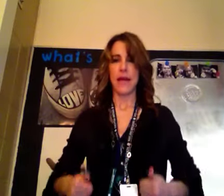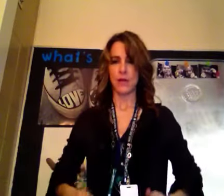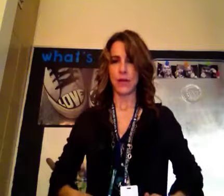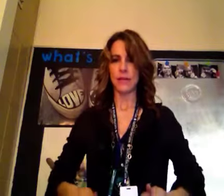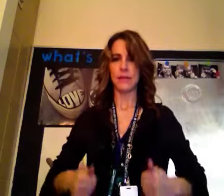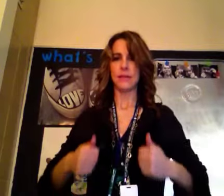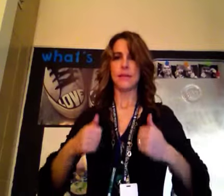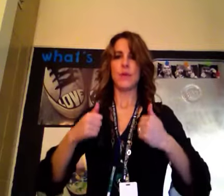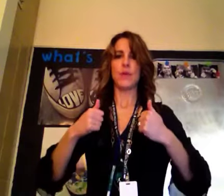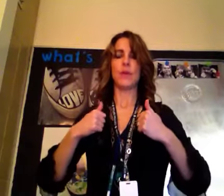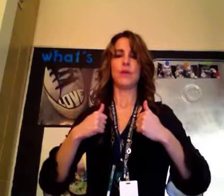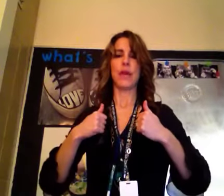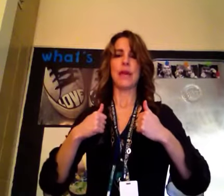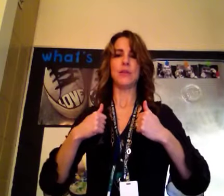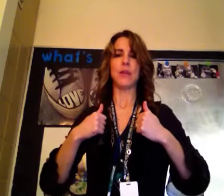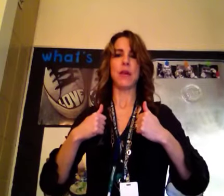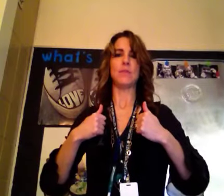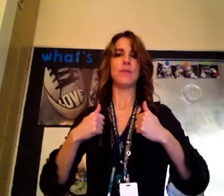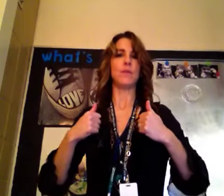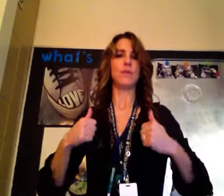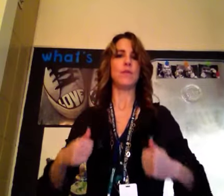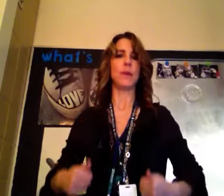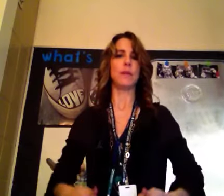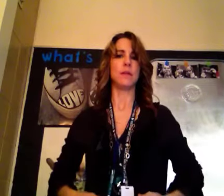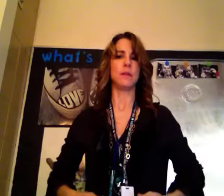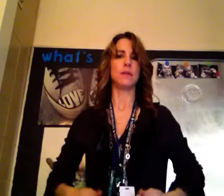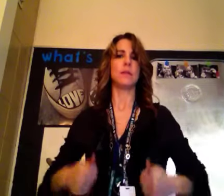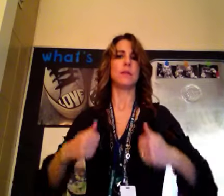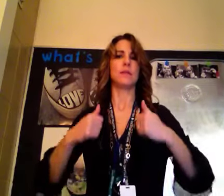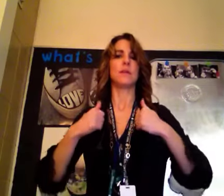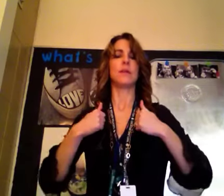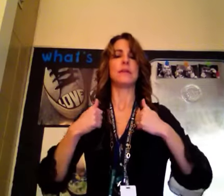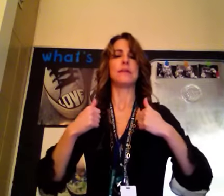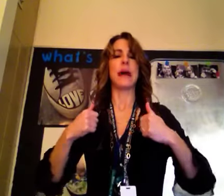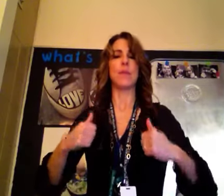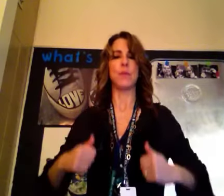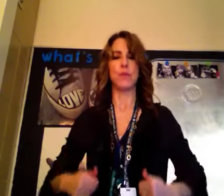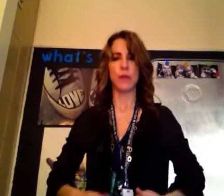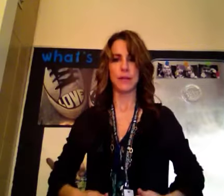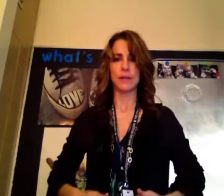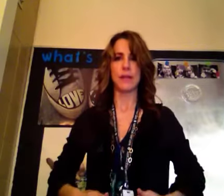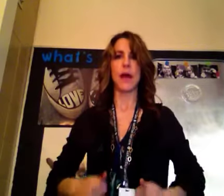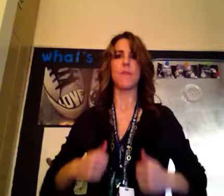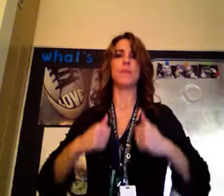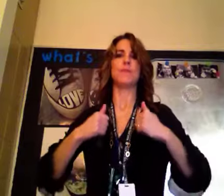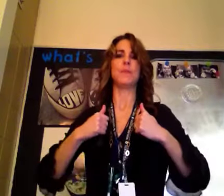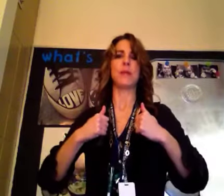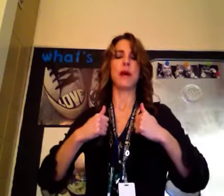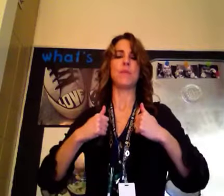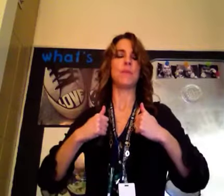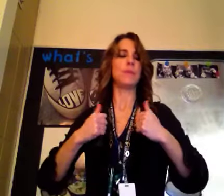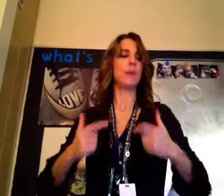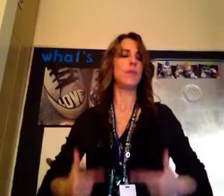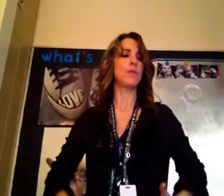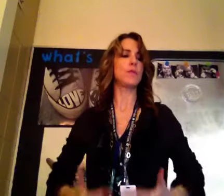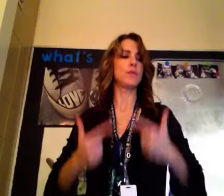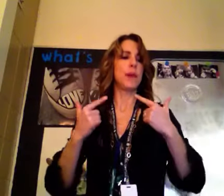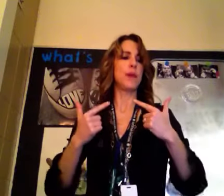Address, similar, handshape, different movement. You're gonna stop at both places, stop, stop. Live goes straight up.